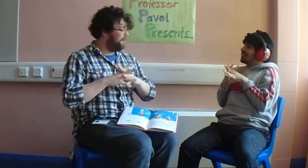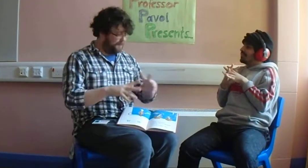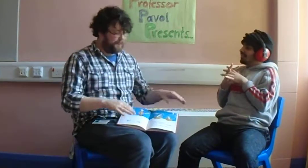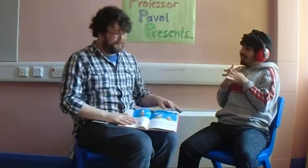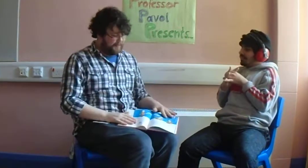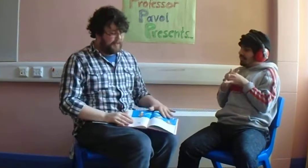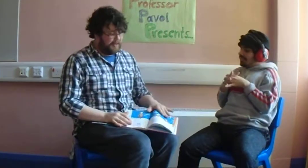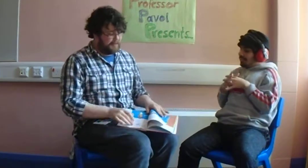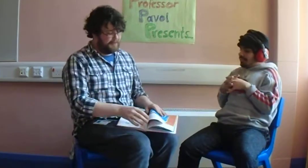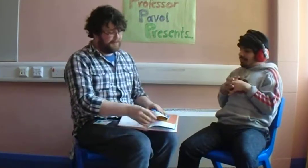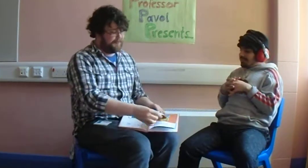Good. do it.